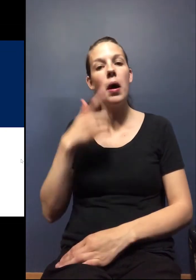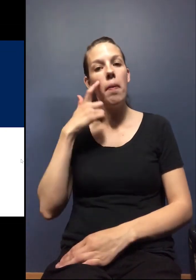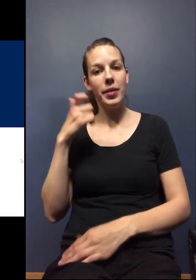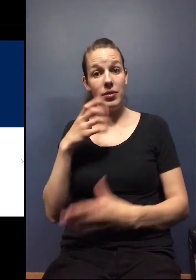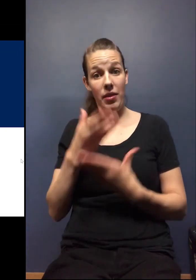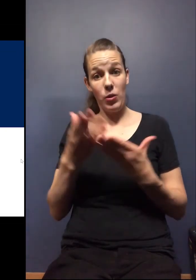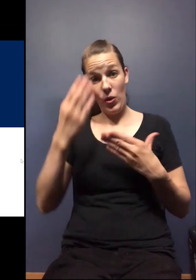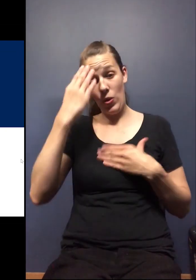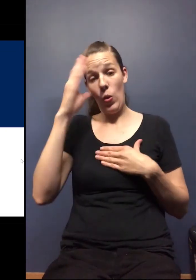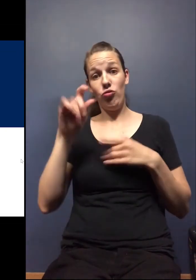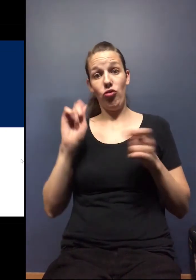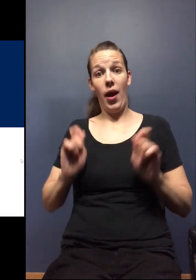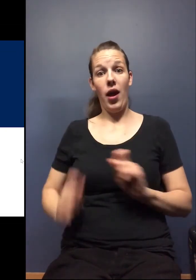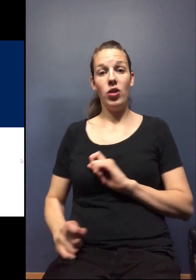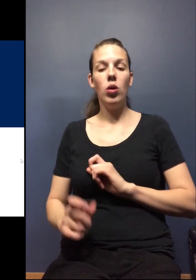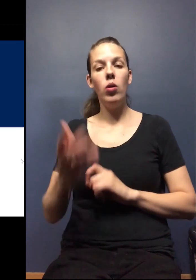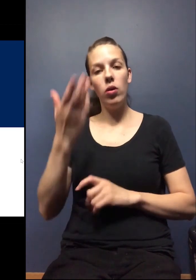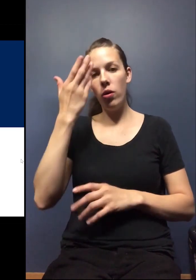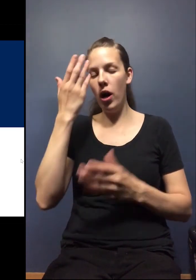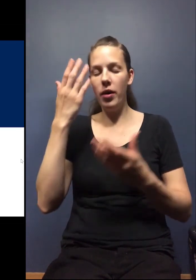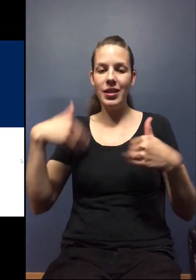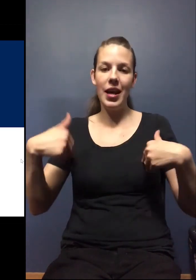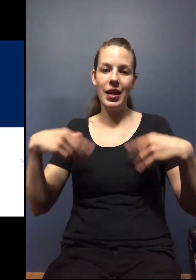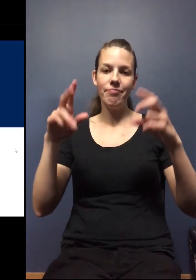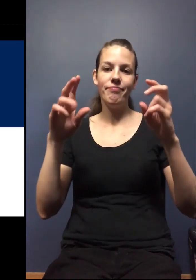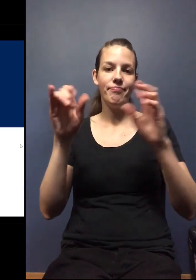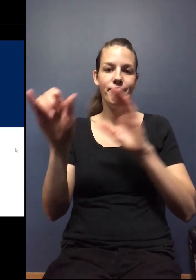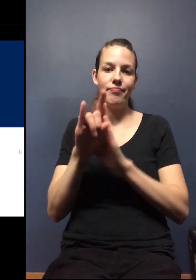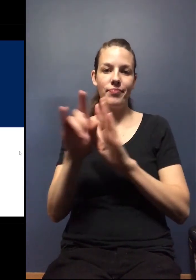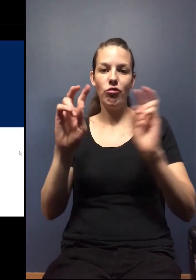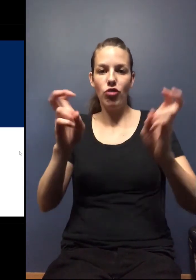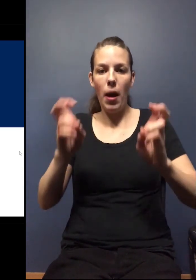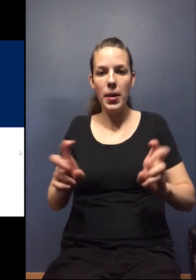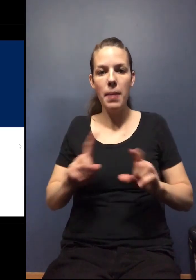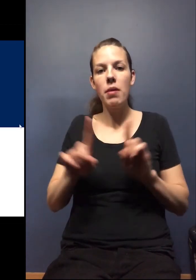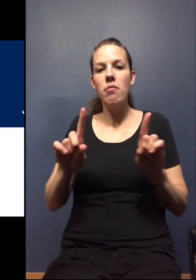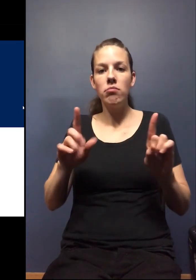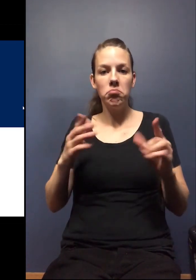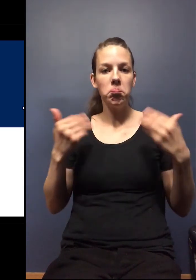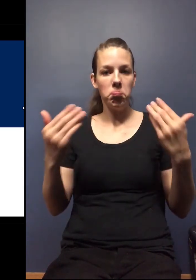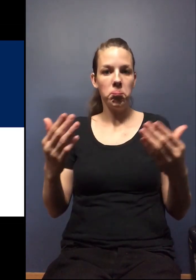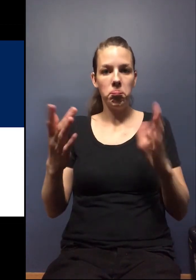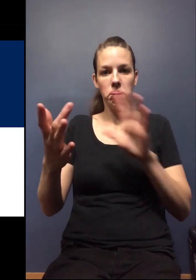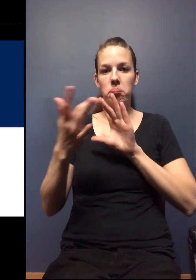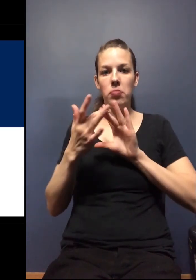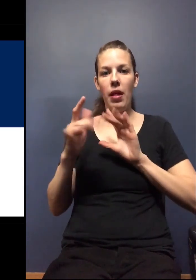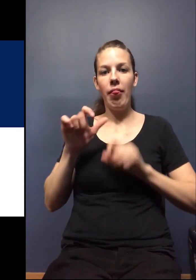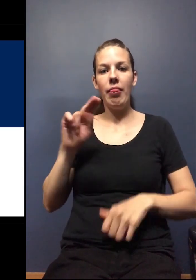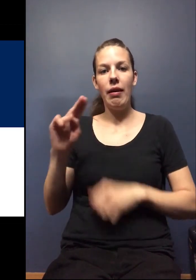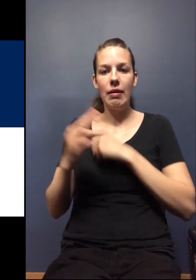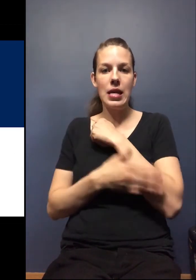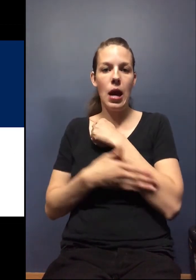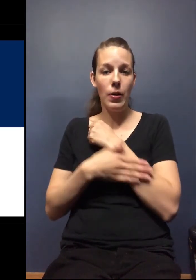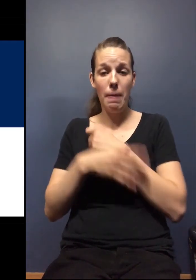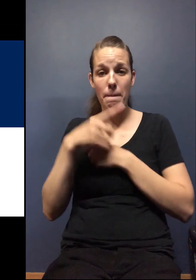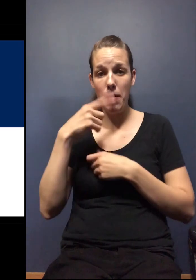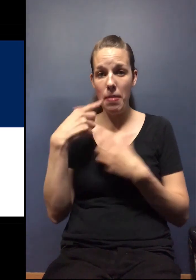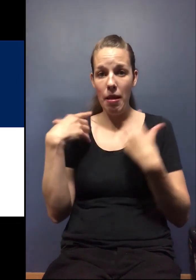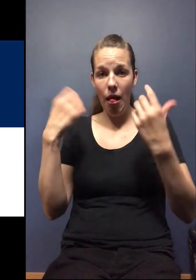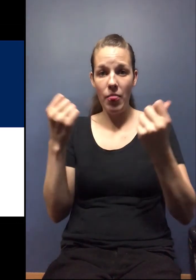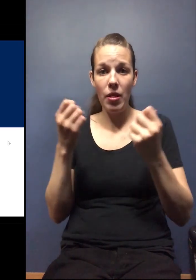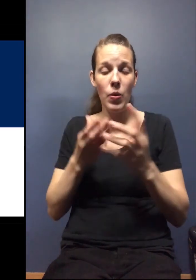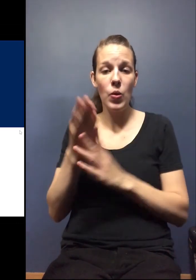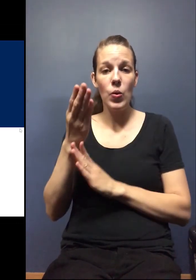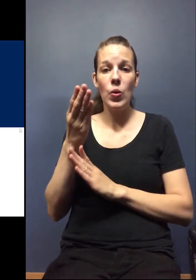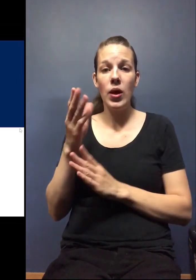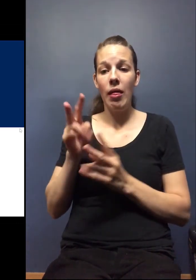things change rapidly, we have not yet identified a topic for that town hall, but please feel free to reach out to Lane County public health, um,